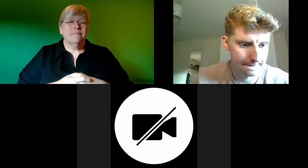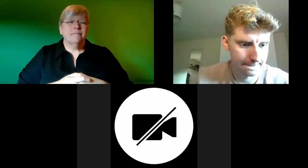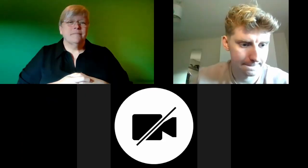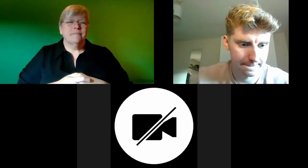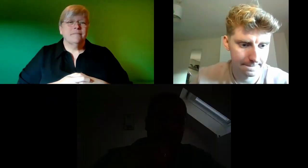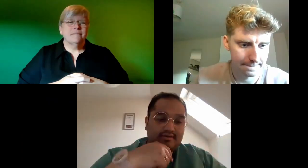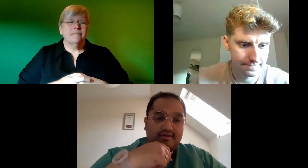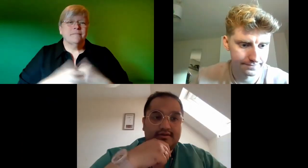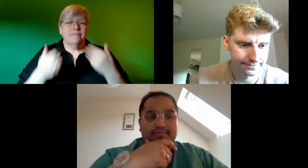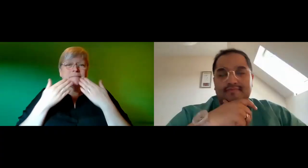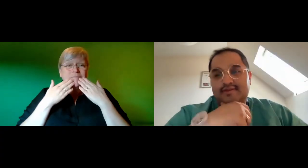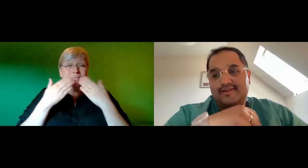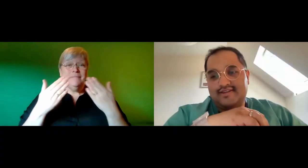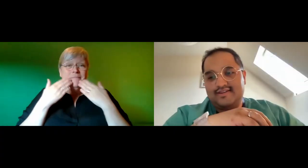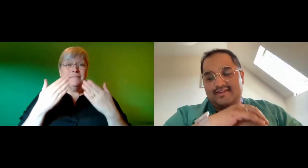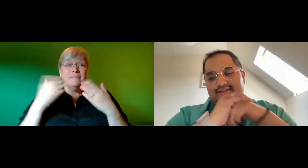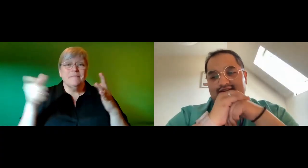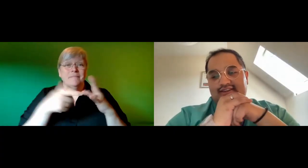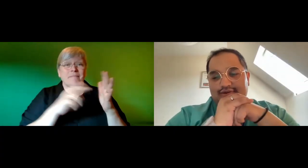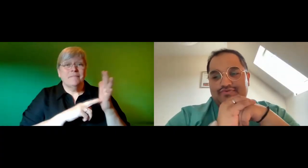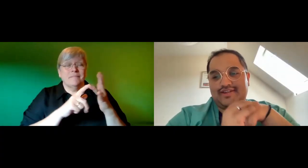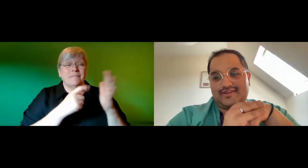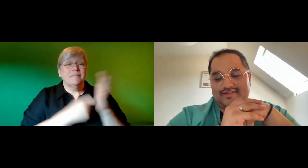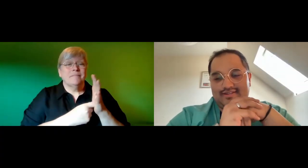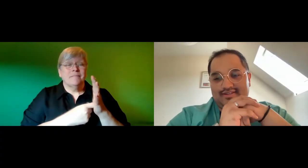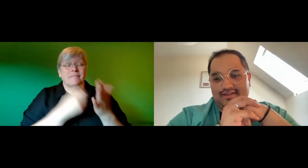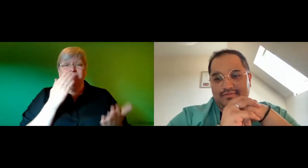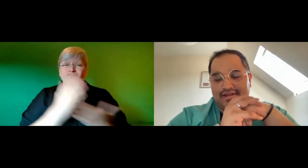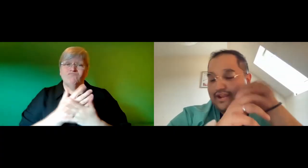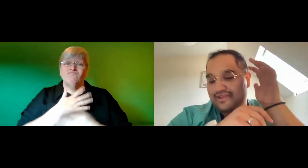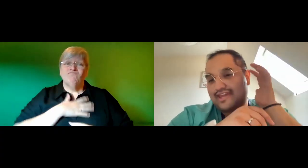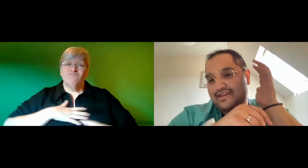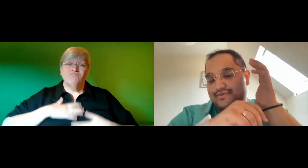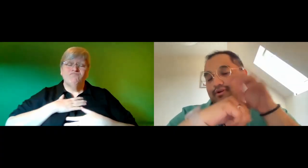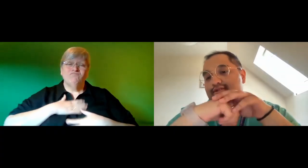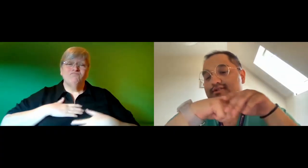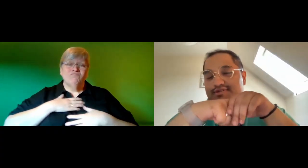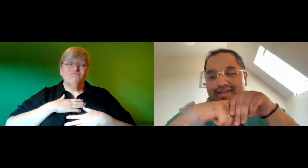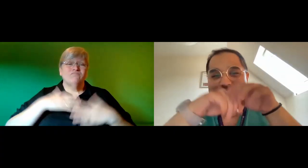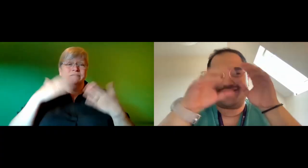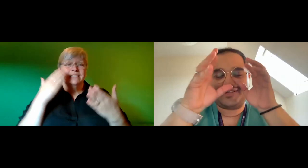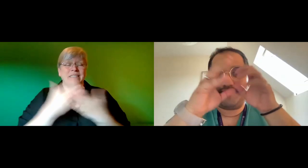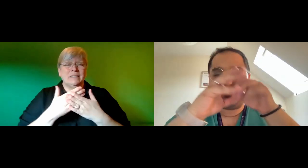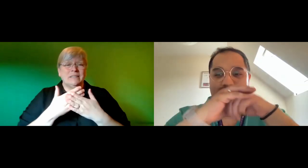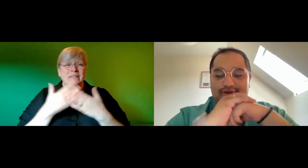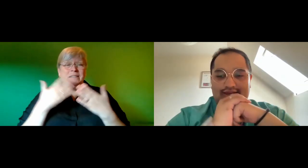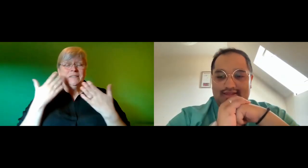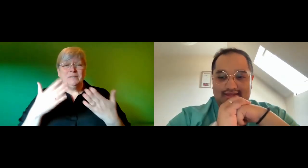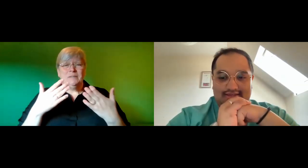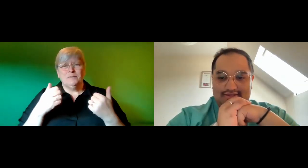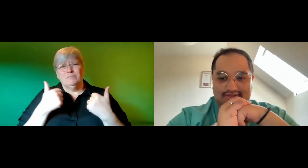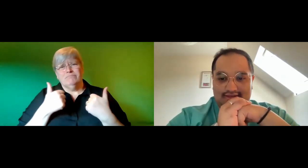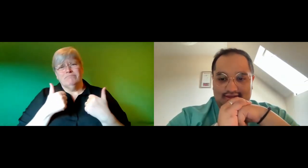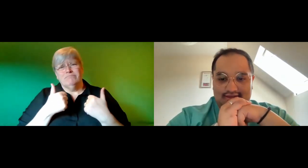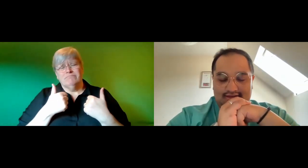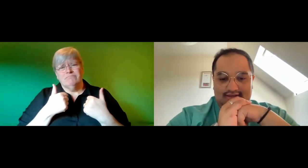thank you connor um yeah that was really good um and hearing it as well just adds another dimension to it and i